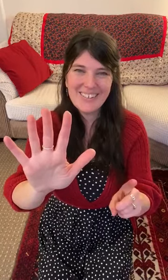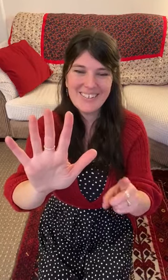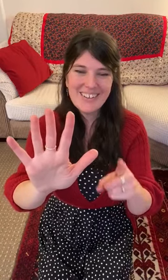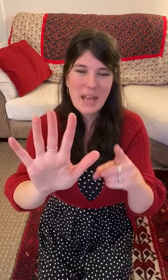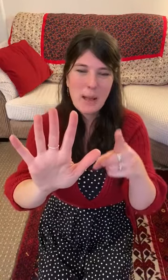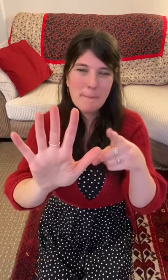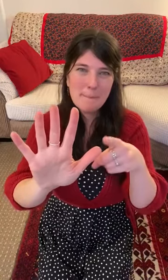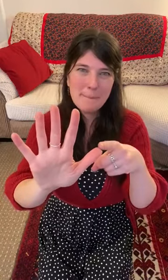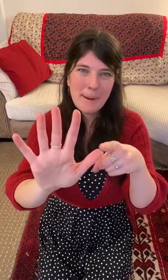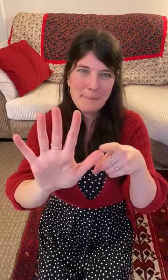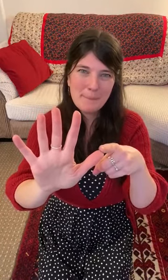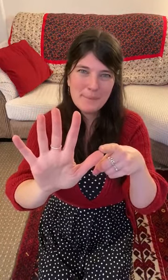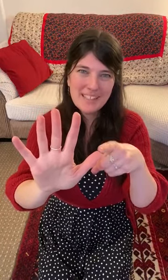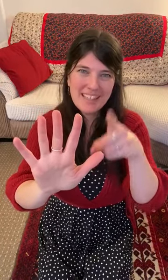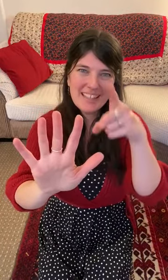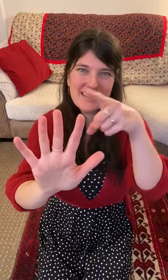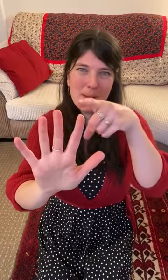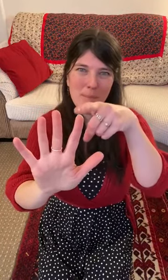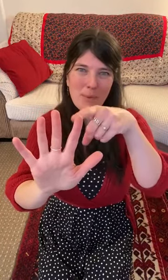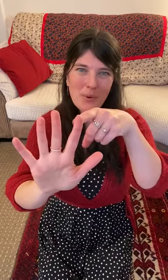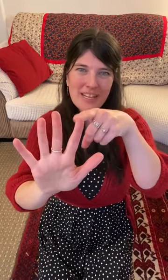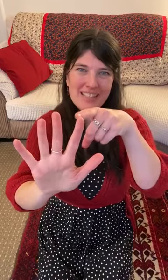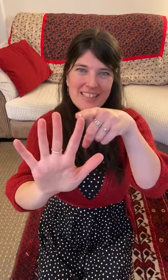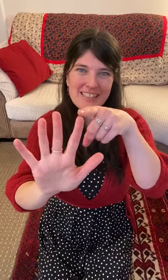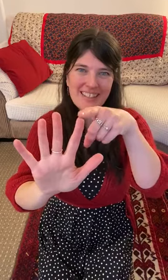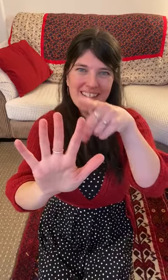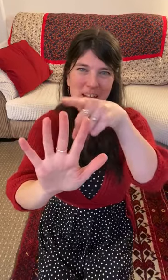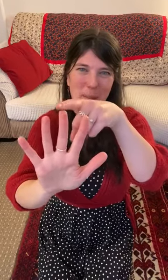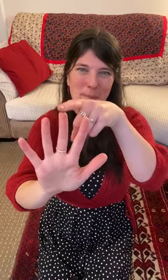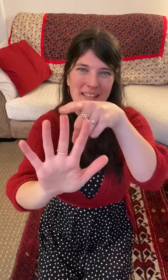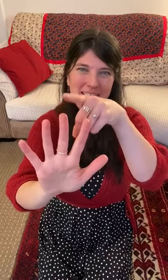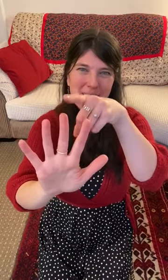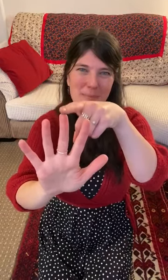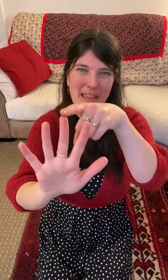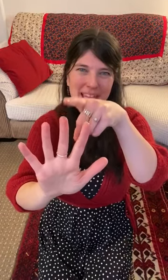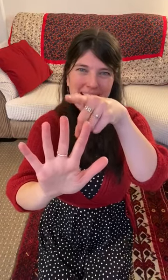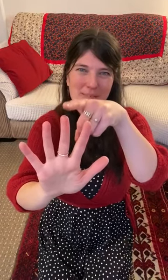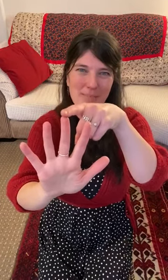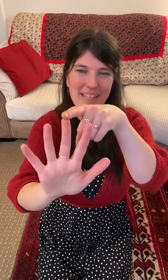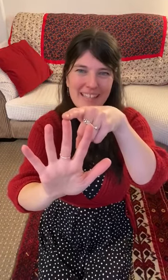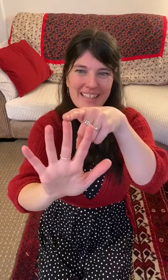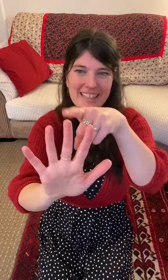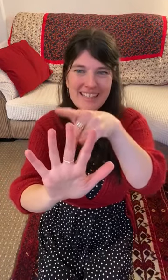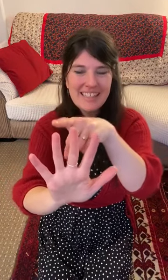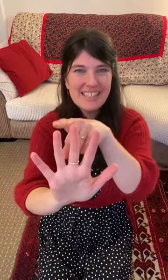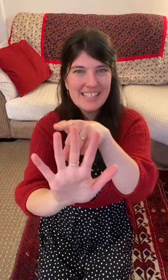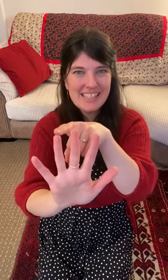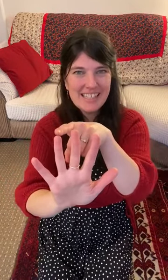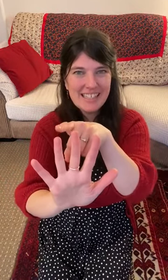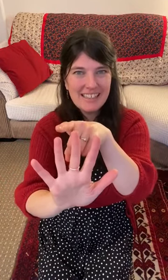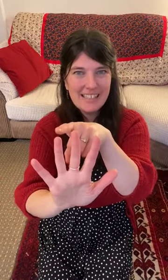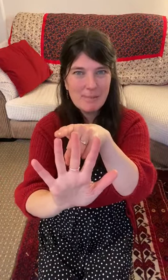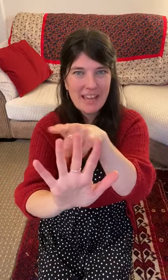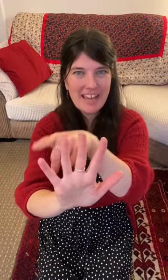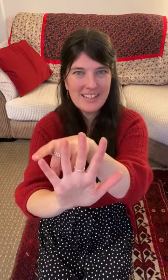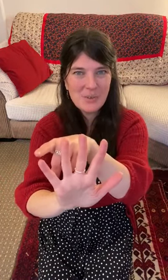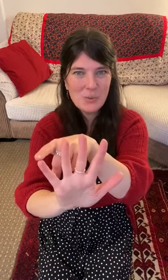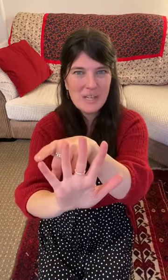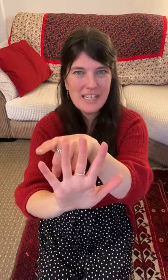pumpkin pointer middle man big silly man wee